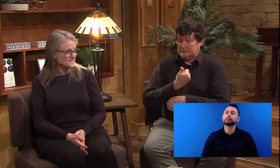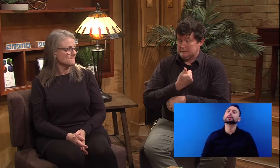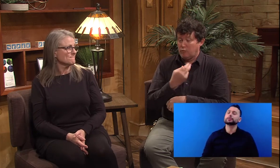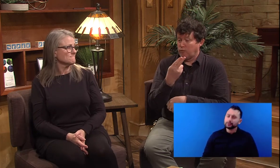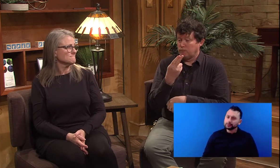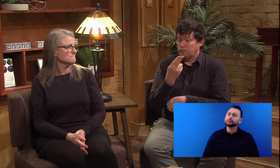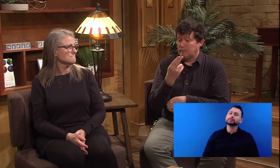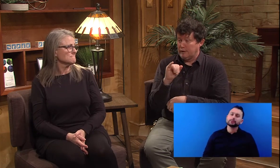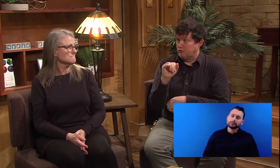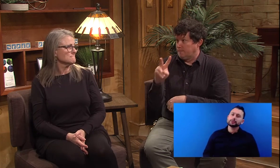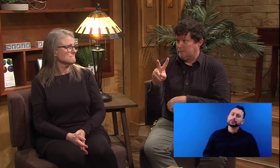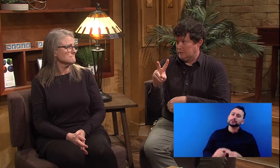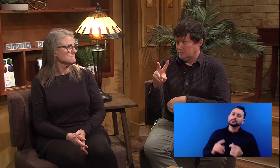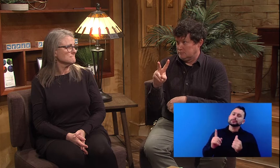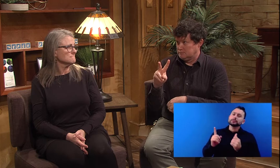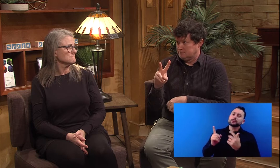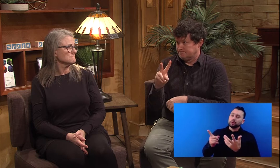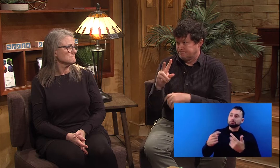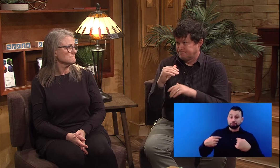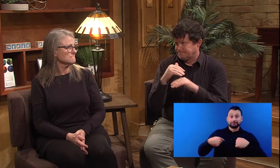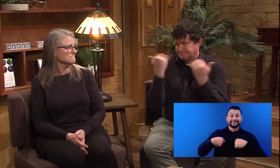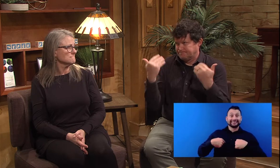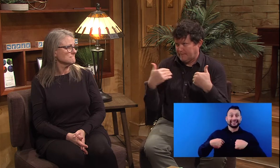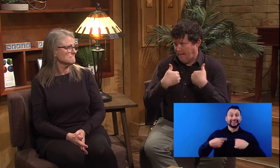So suppose I have